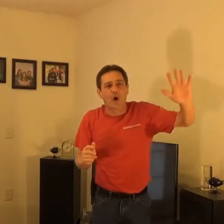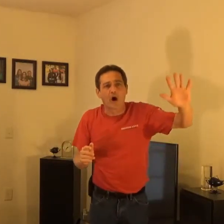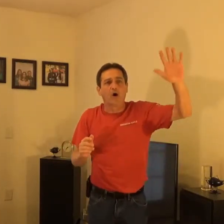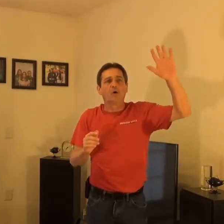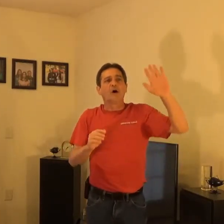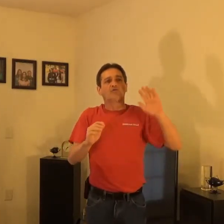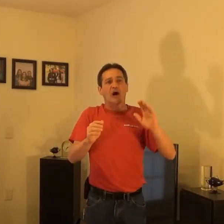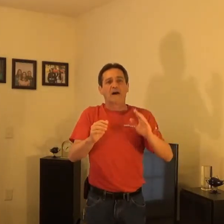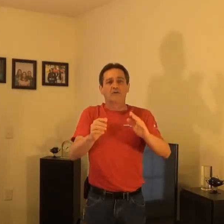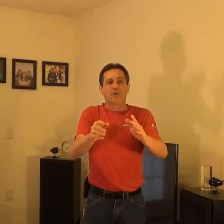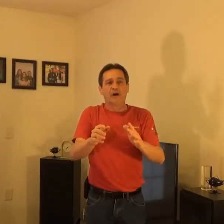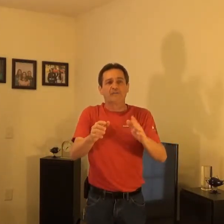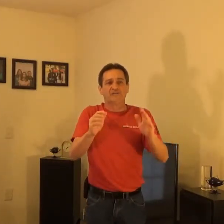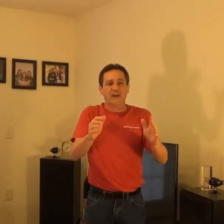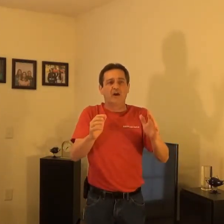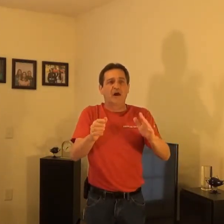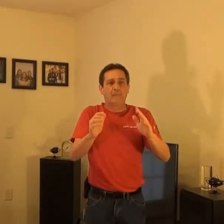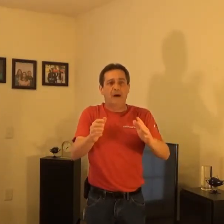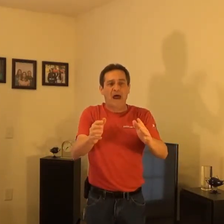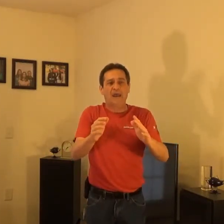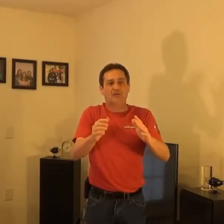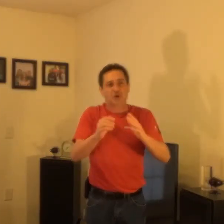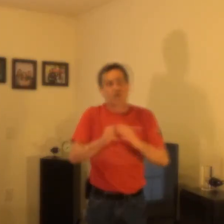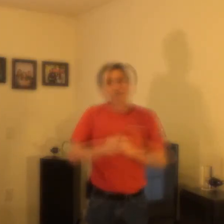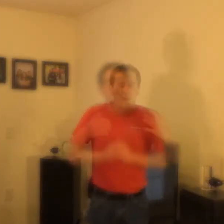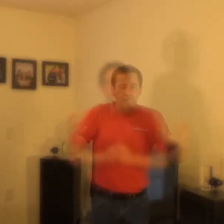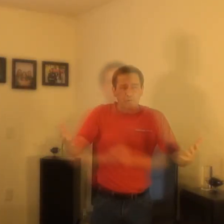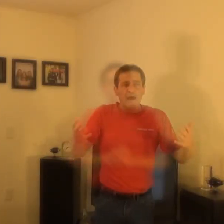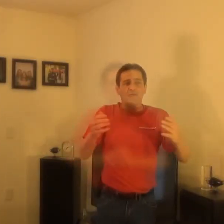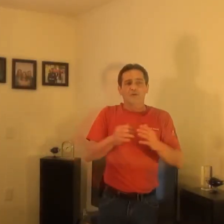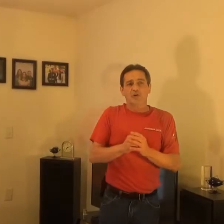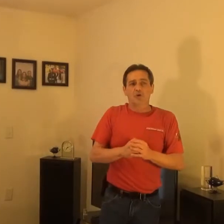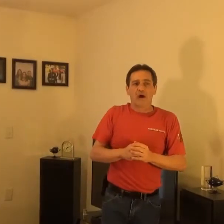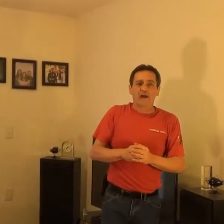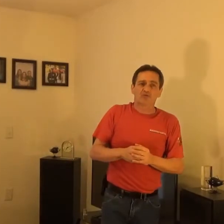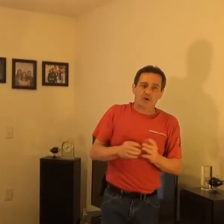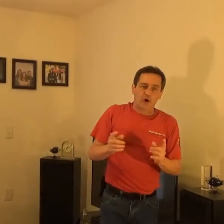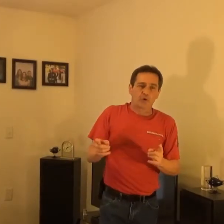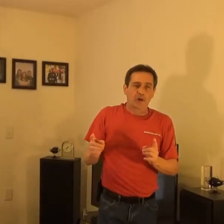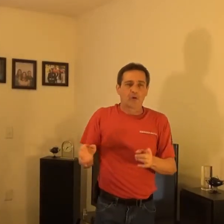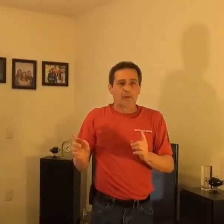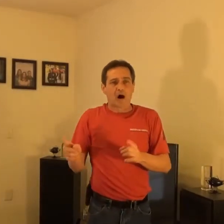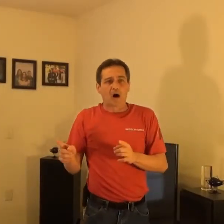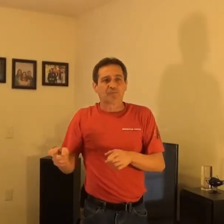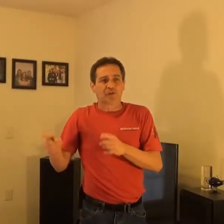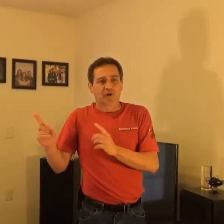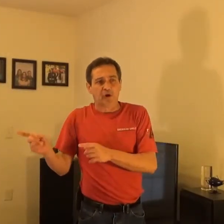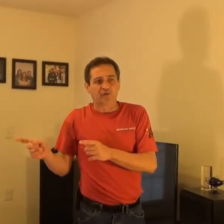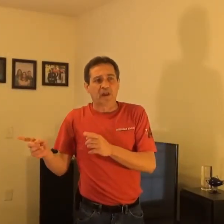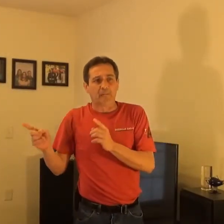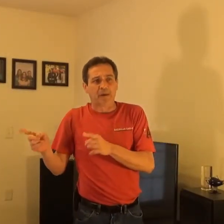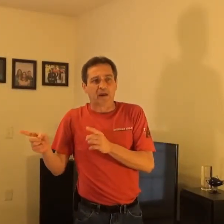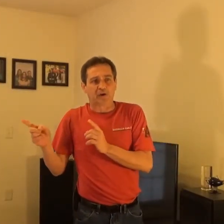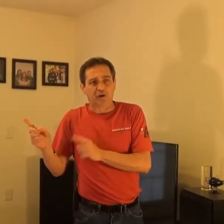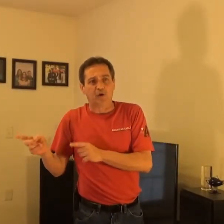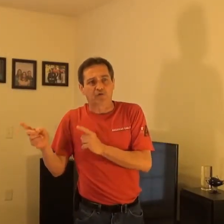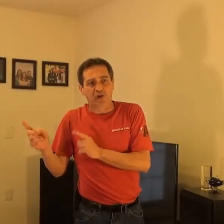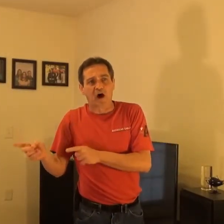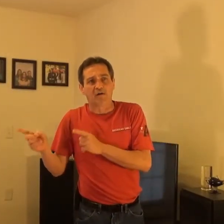world, trying to bring fear and panic to the world. They threaten the U.S. with nuclear bombs, accusing and being accused of